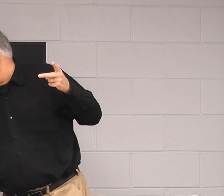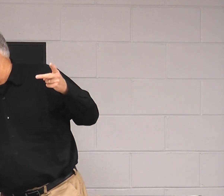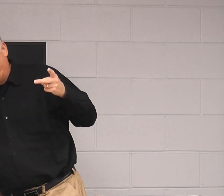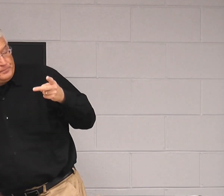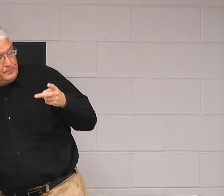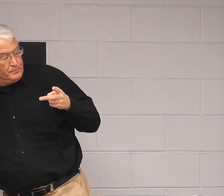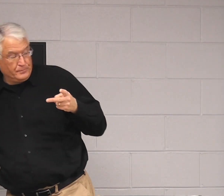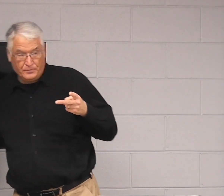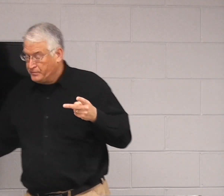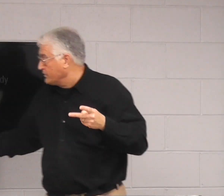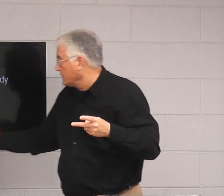thing,